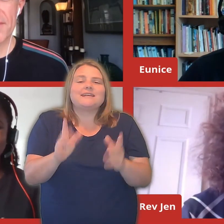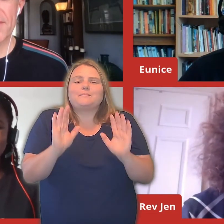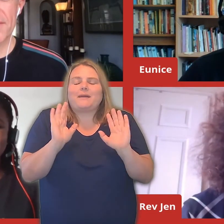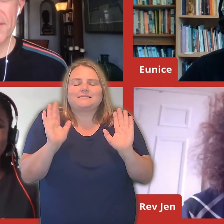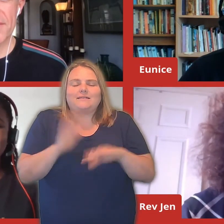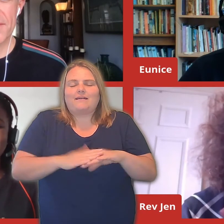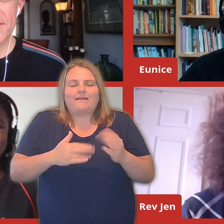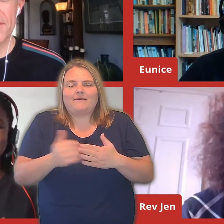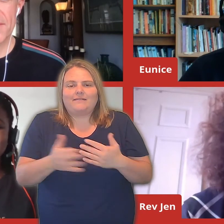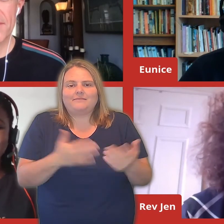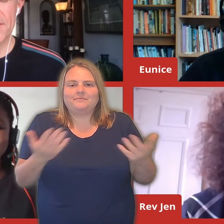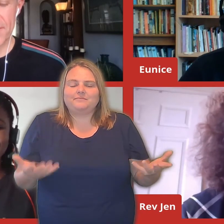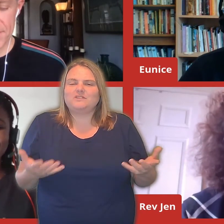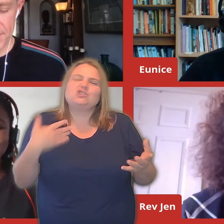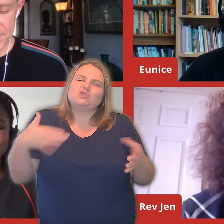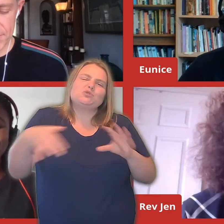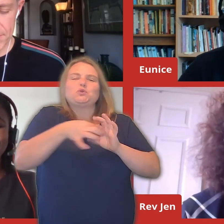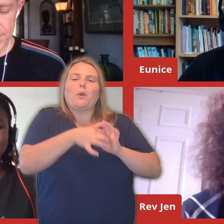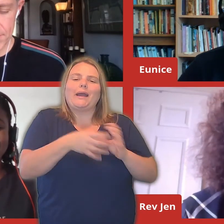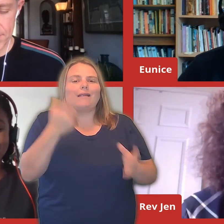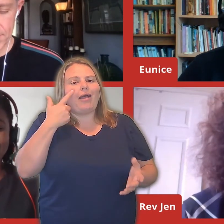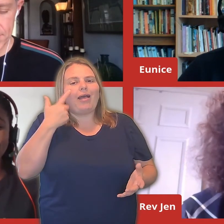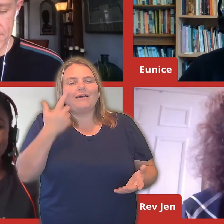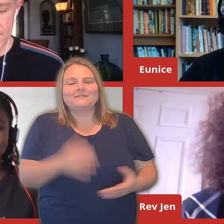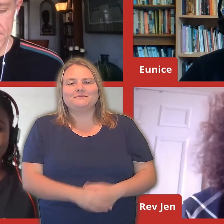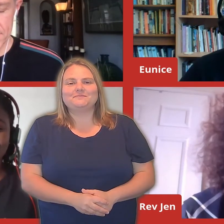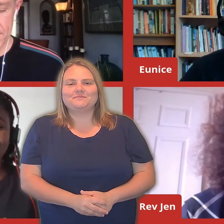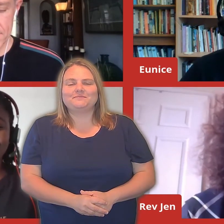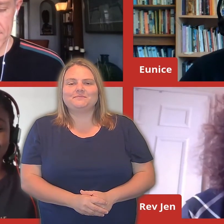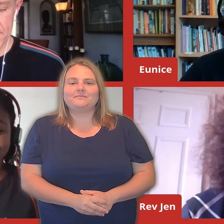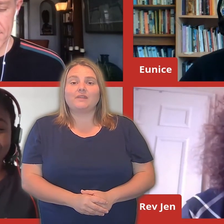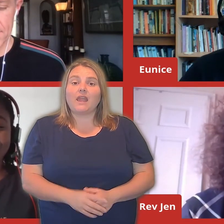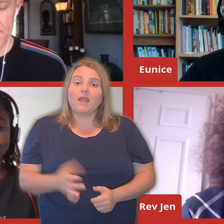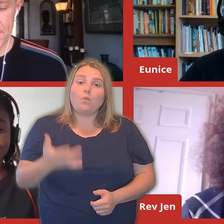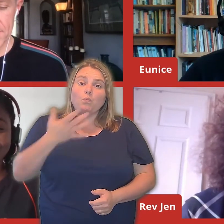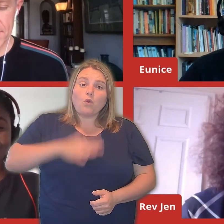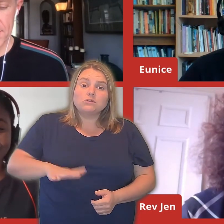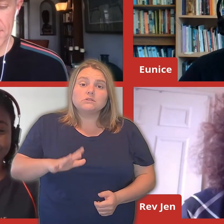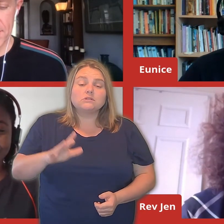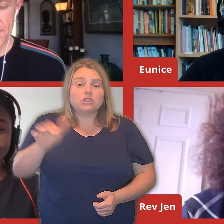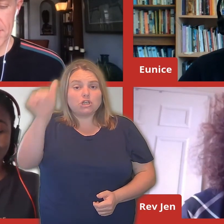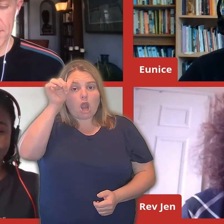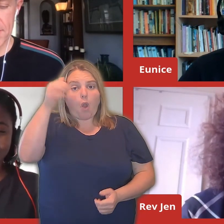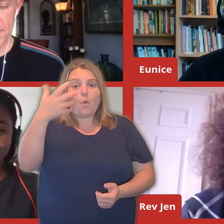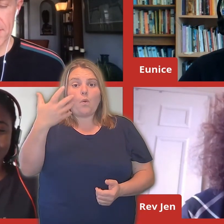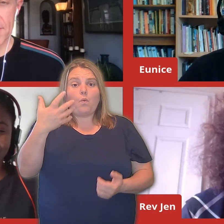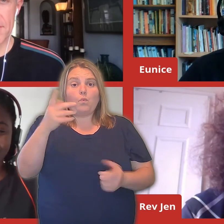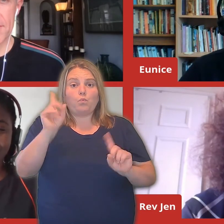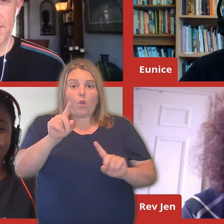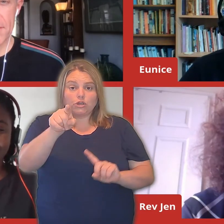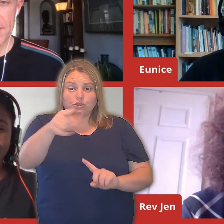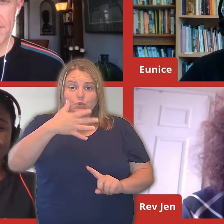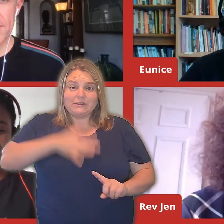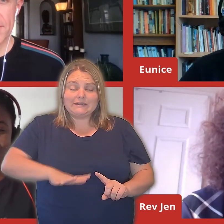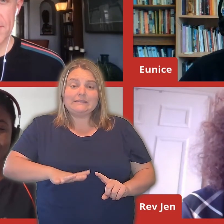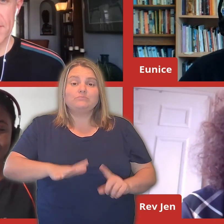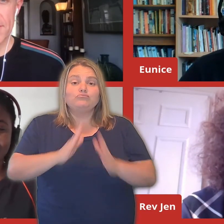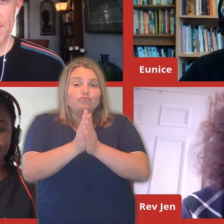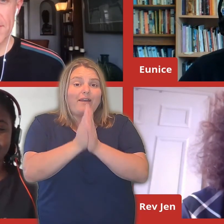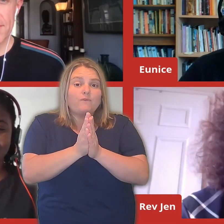also love to hear what you need prayer for, what you're praying for, what you're hoping for. Do pop it in the chat and we want to know how can we pray for you.